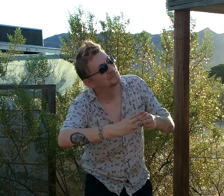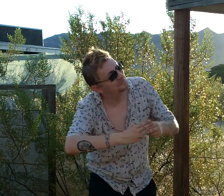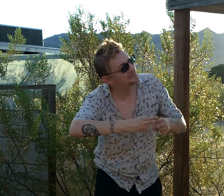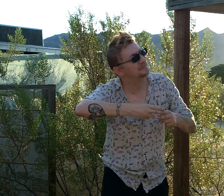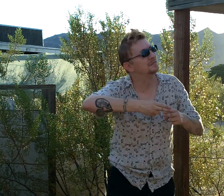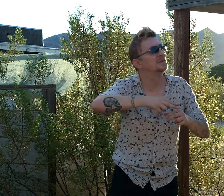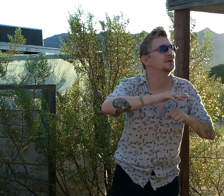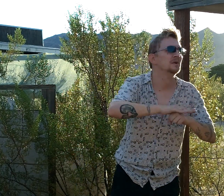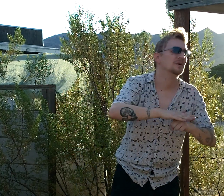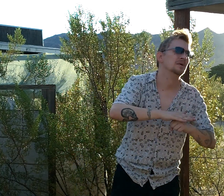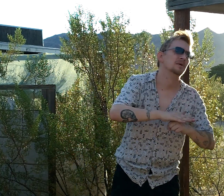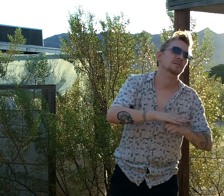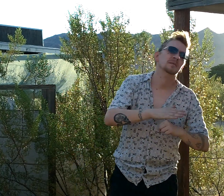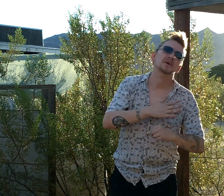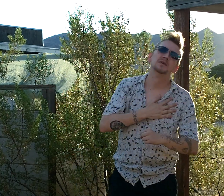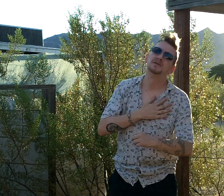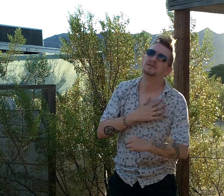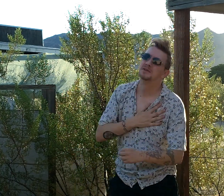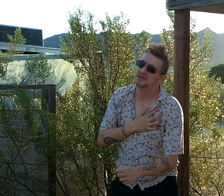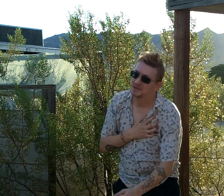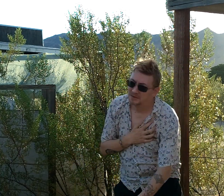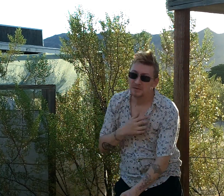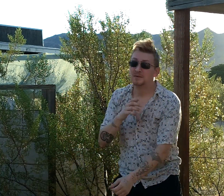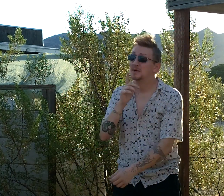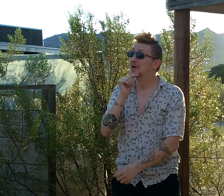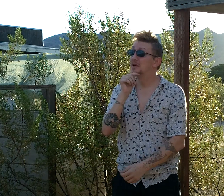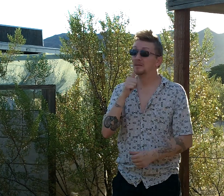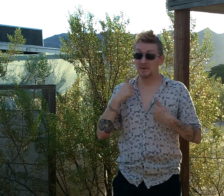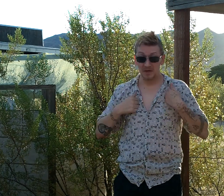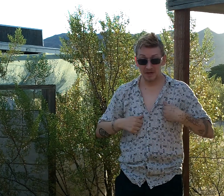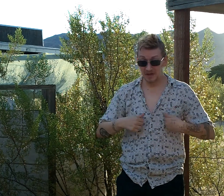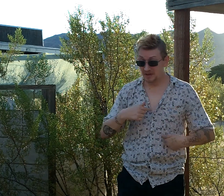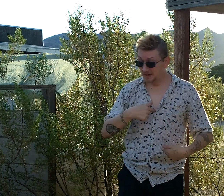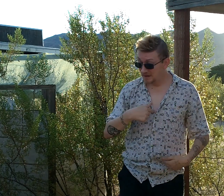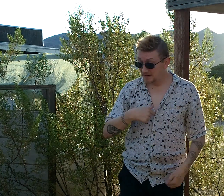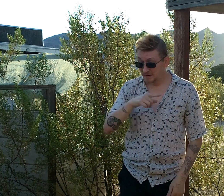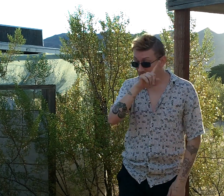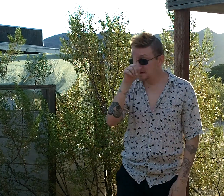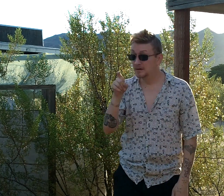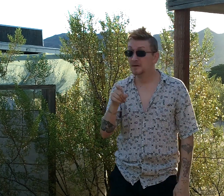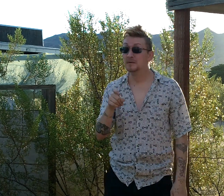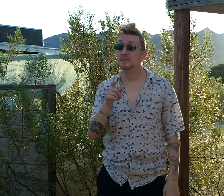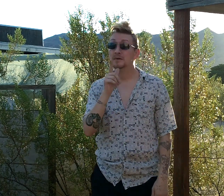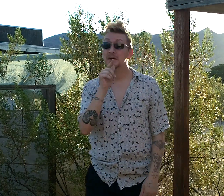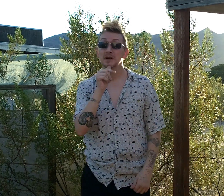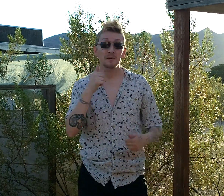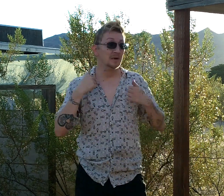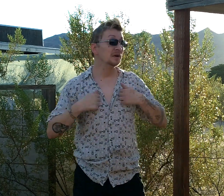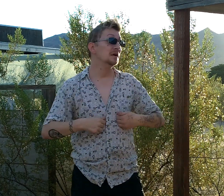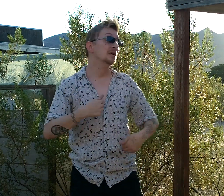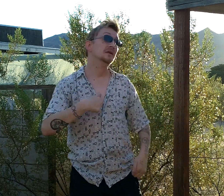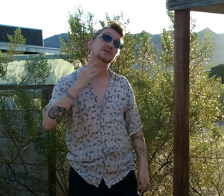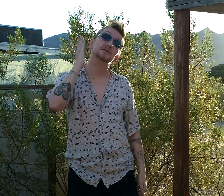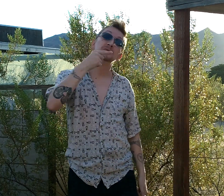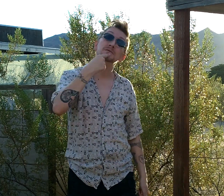of it all on my chain Who am I? Who am I? I'll tell you,